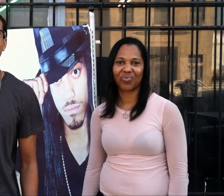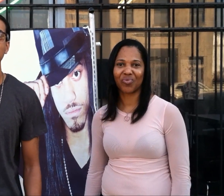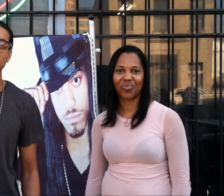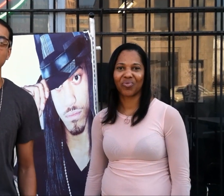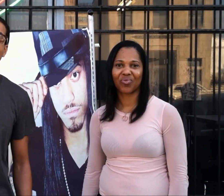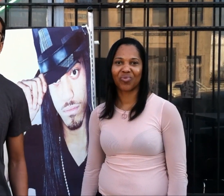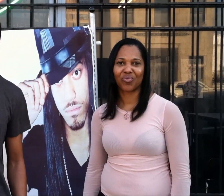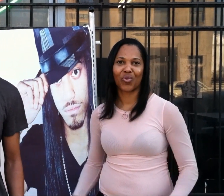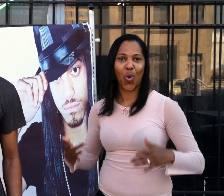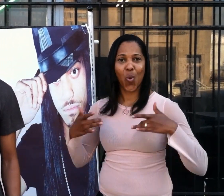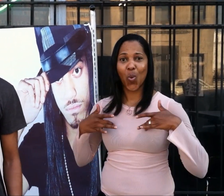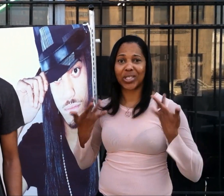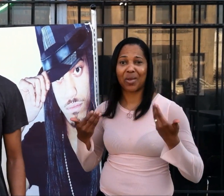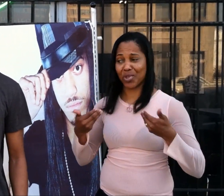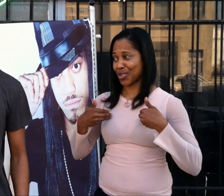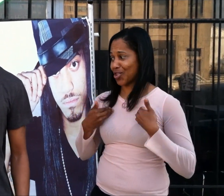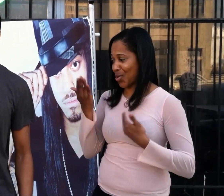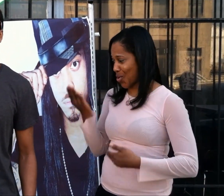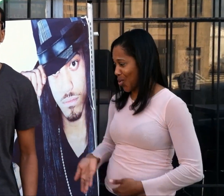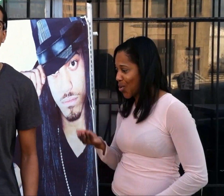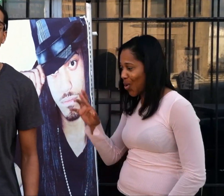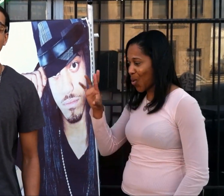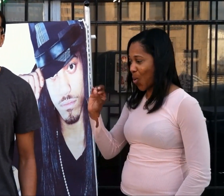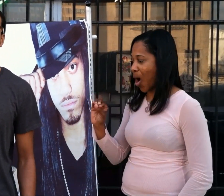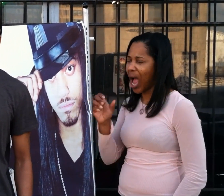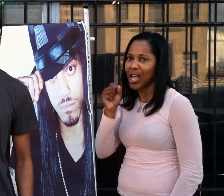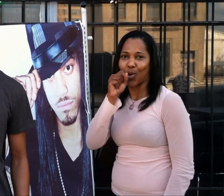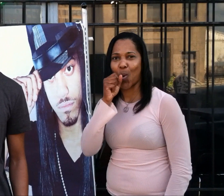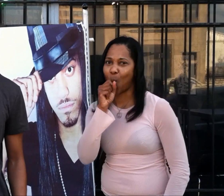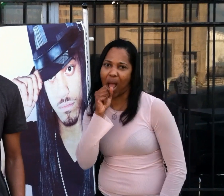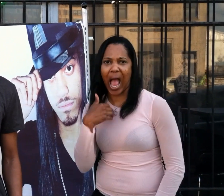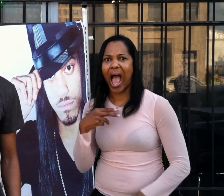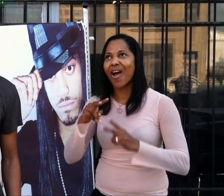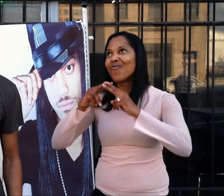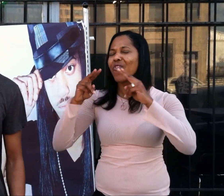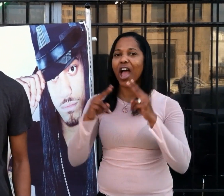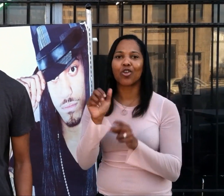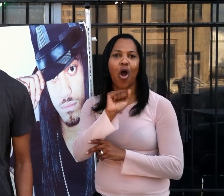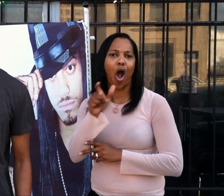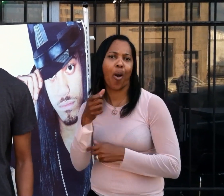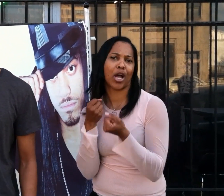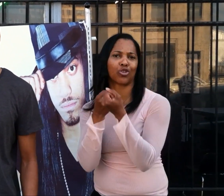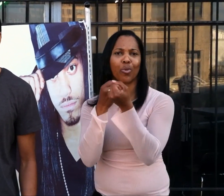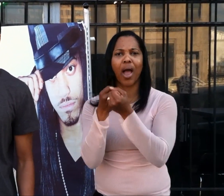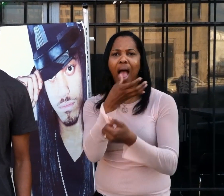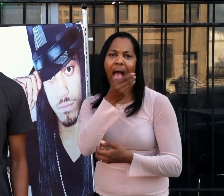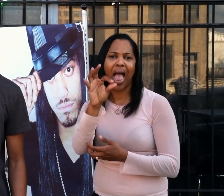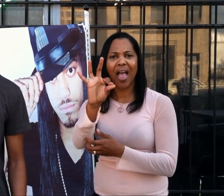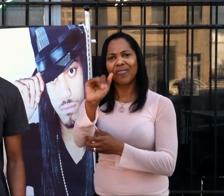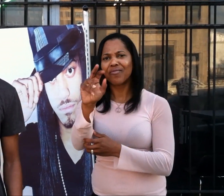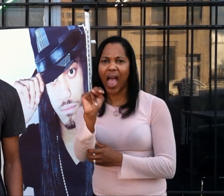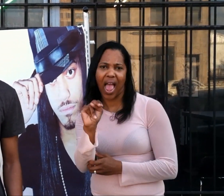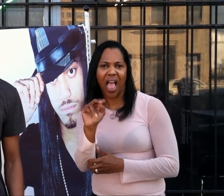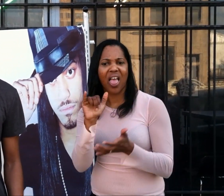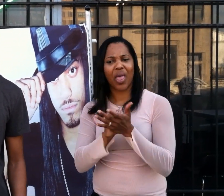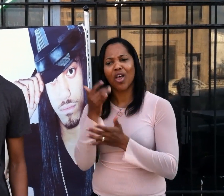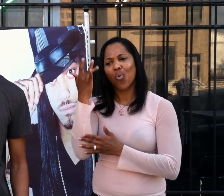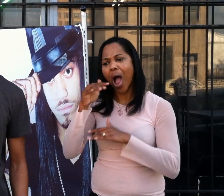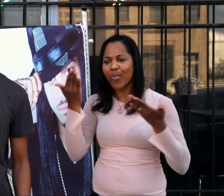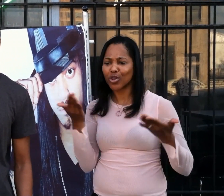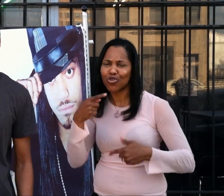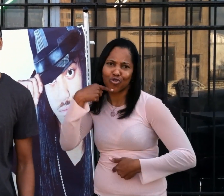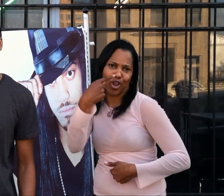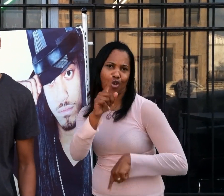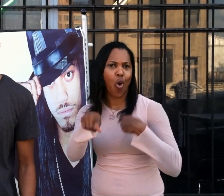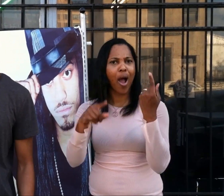What's up, this is John Groh, and as a recording artist, I value all my supporters and fans. That's why I'm here to tell